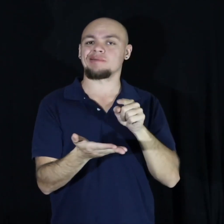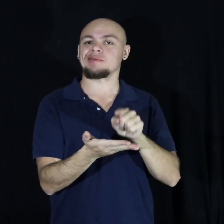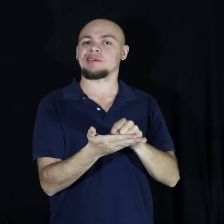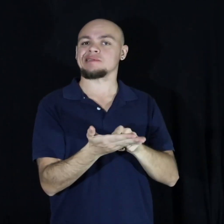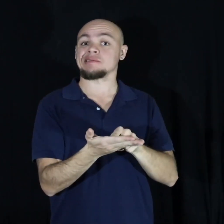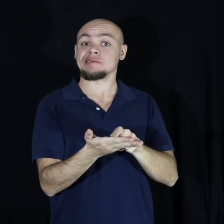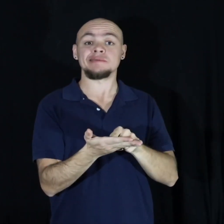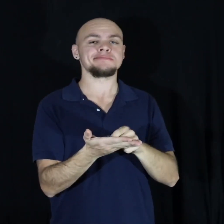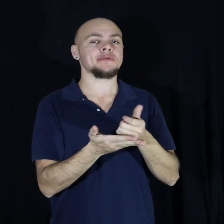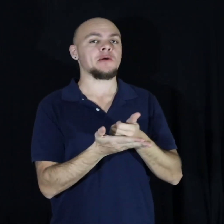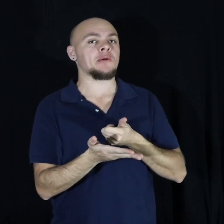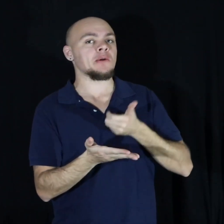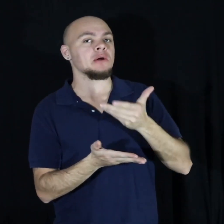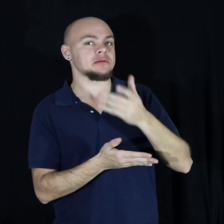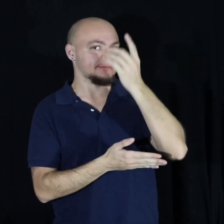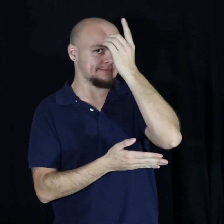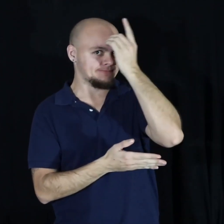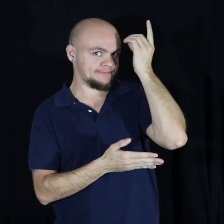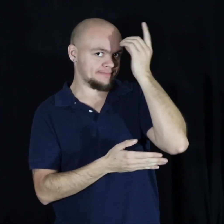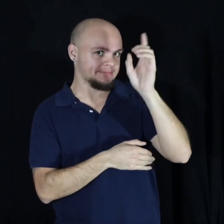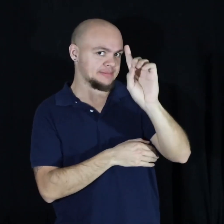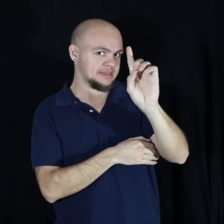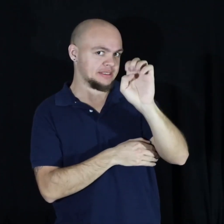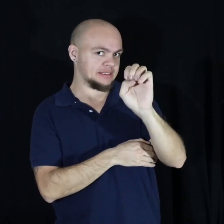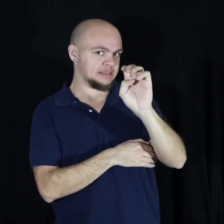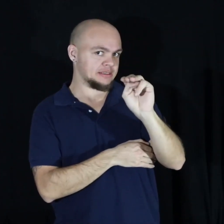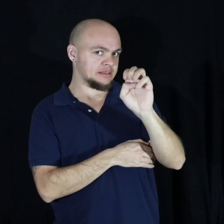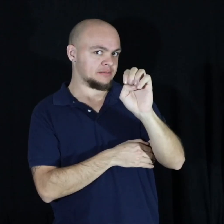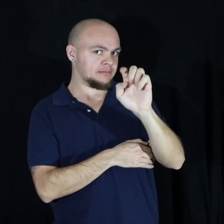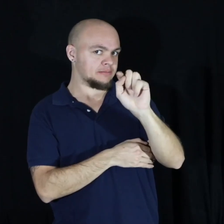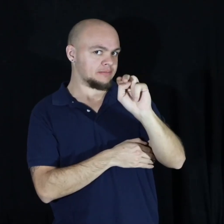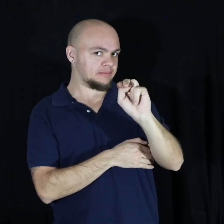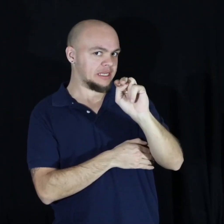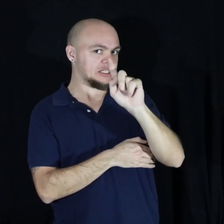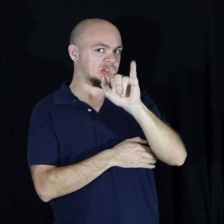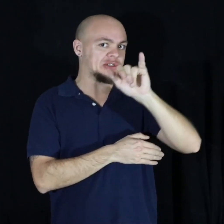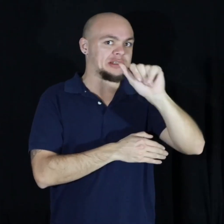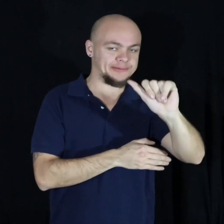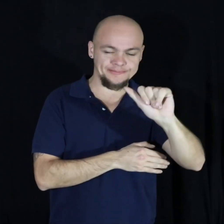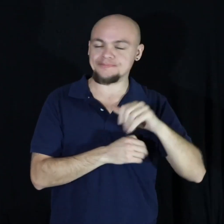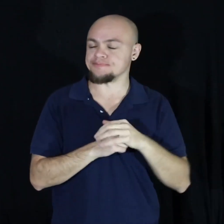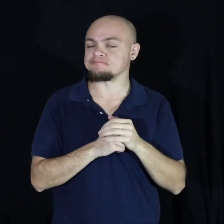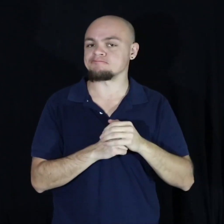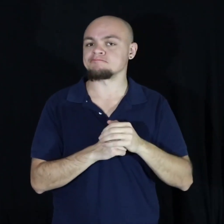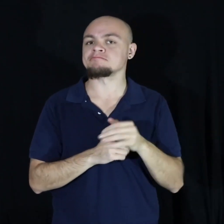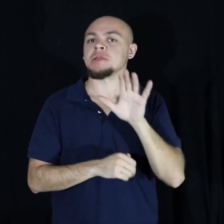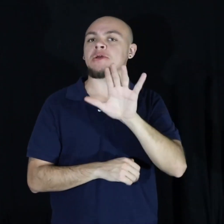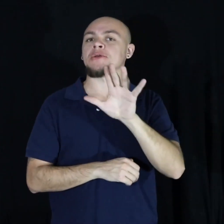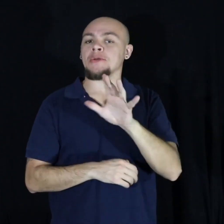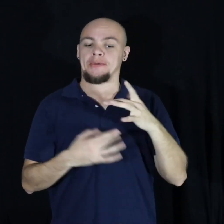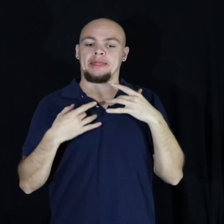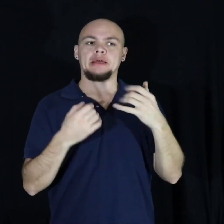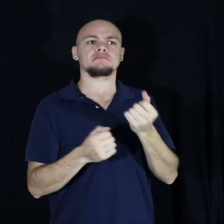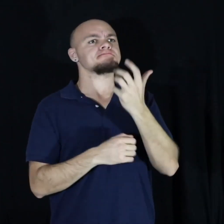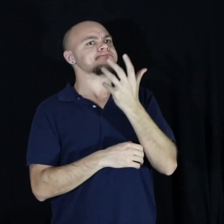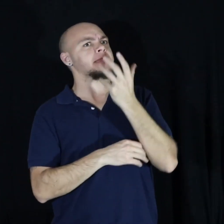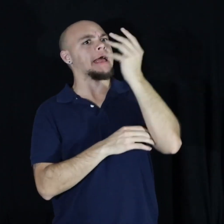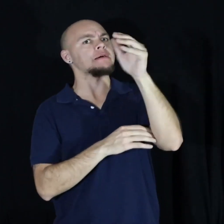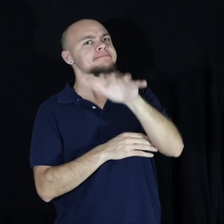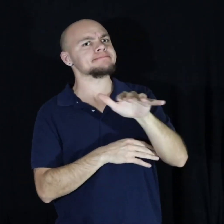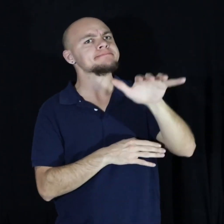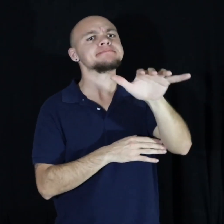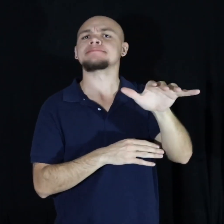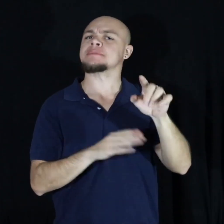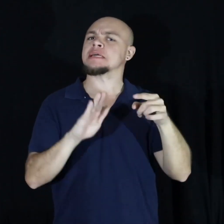cause dementia it is really important to go out for your health explore new things